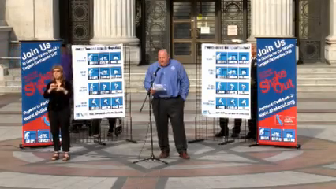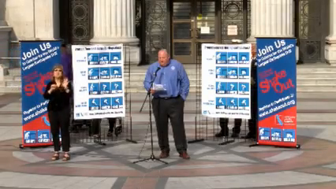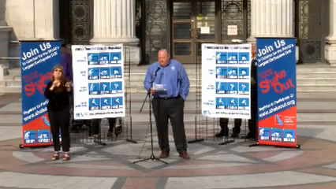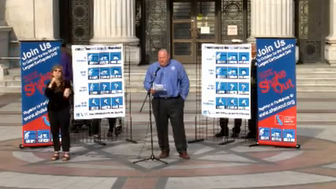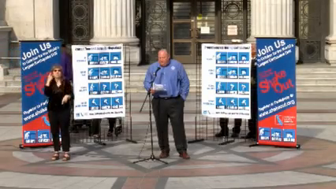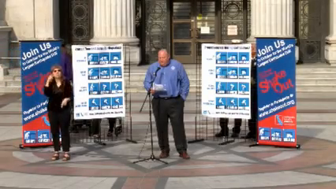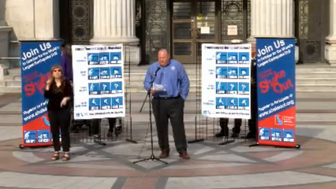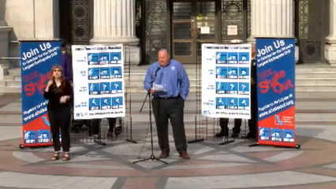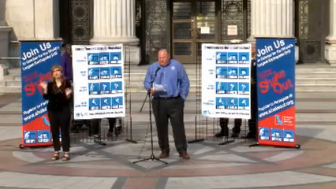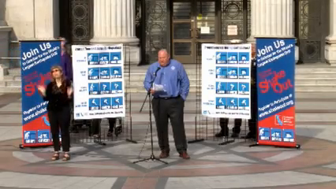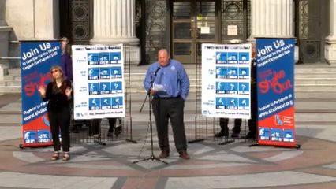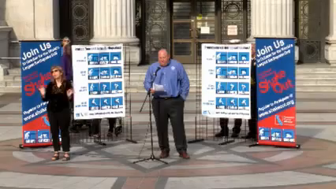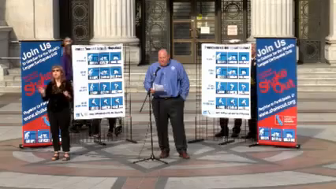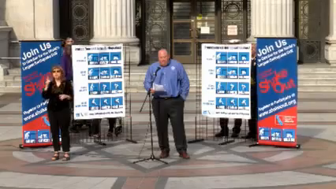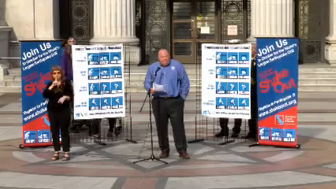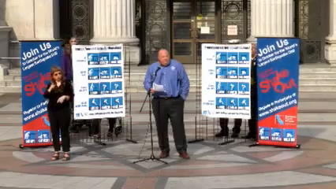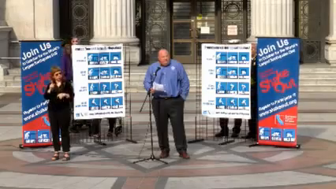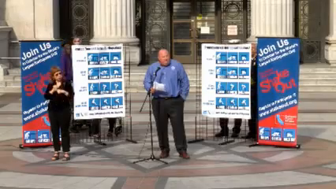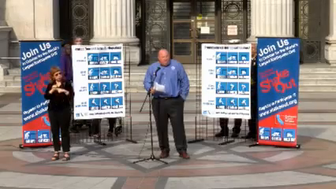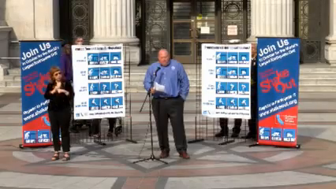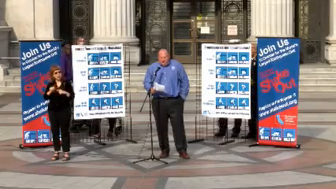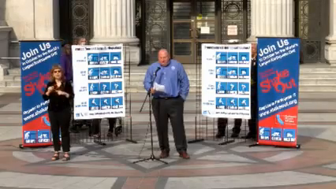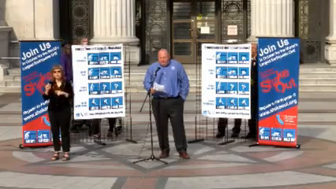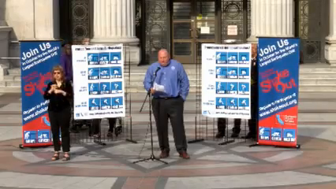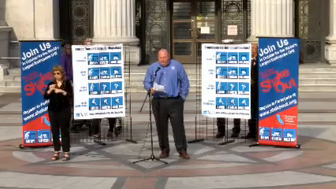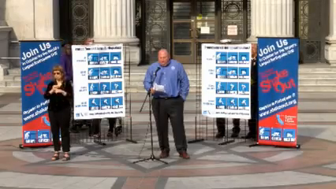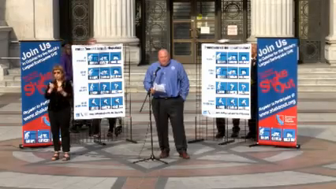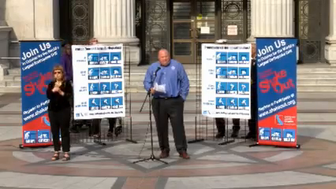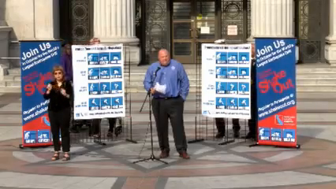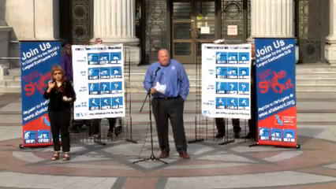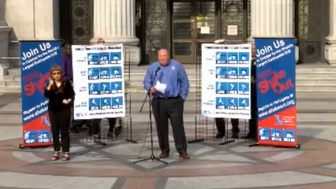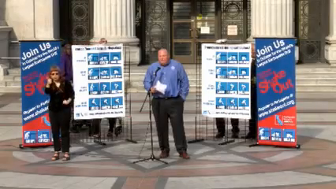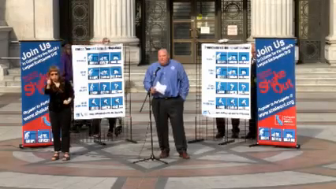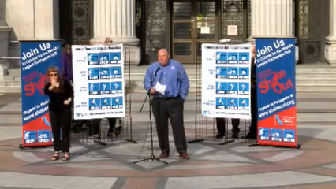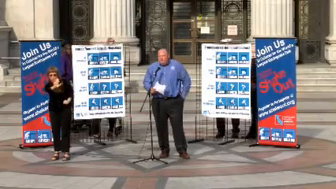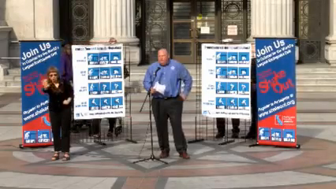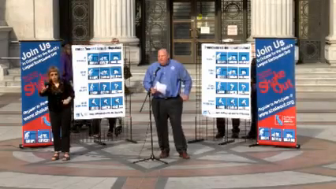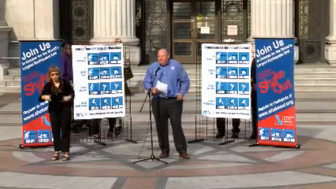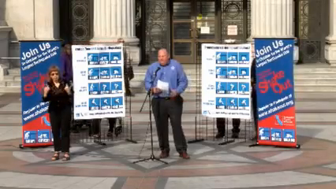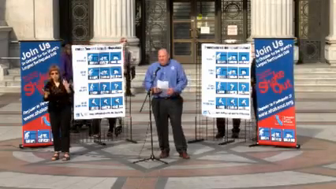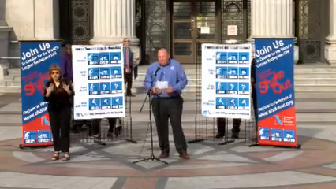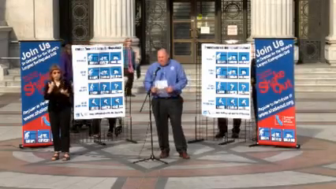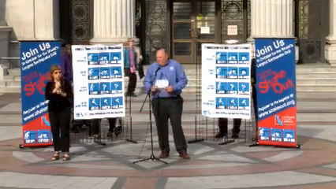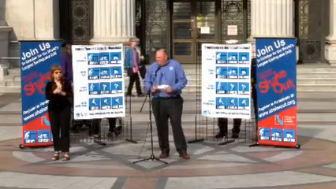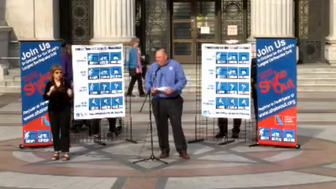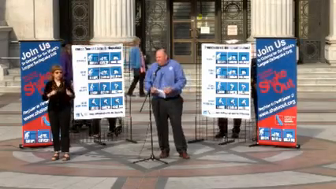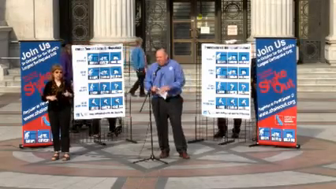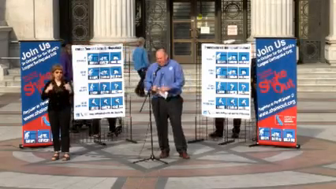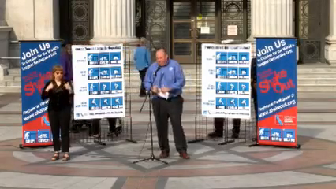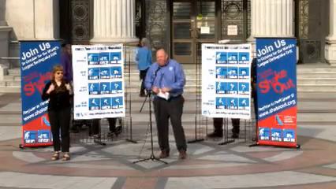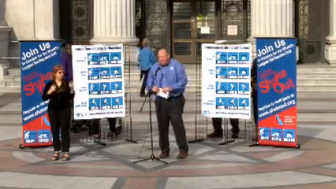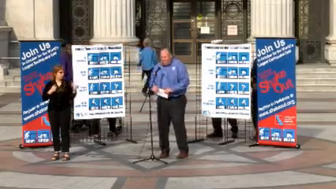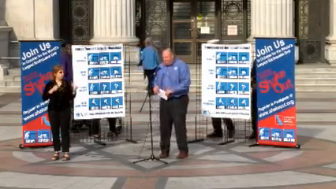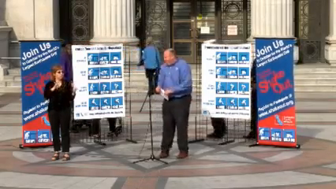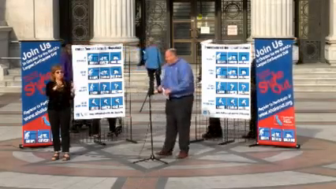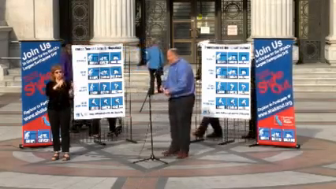exercise. It is a training exercise that not only may save your life, but may save a life of a loved one. Thank you for having us today.